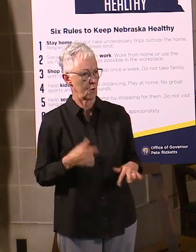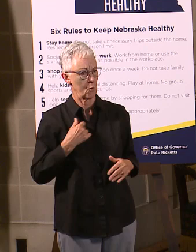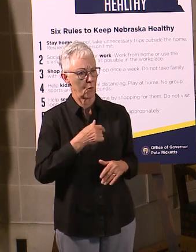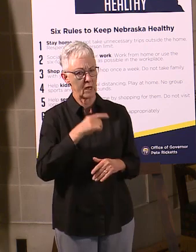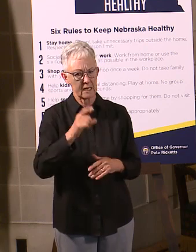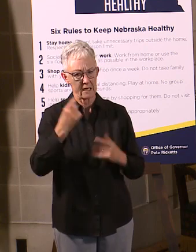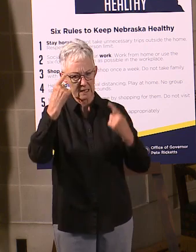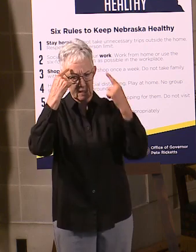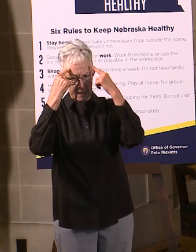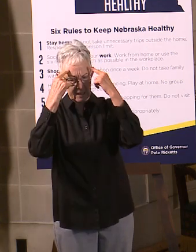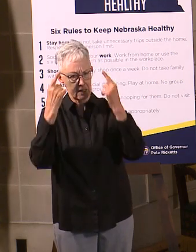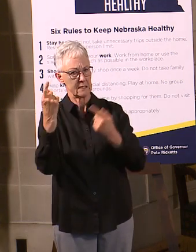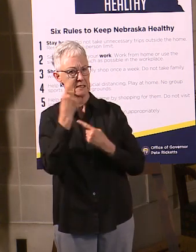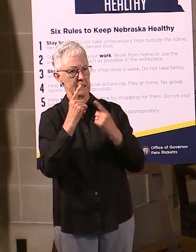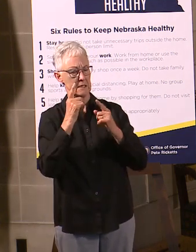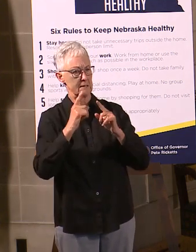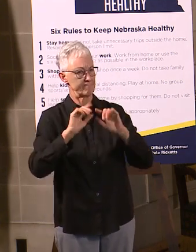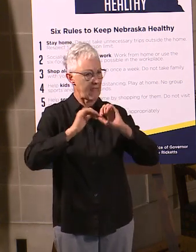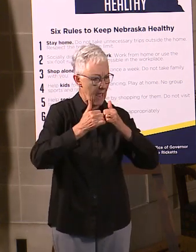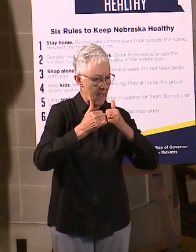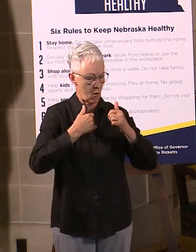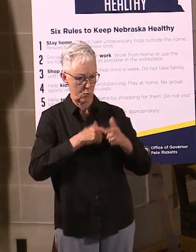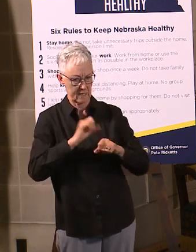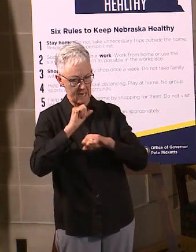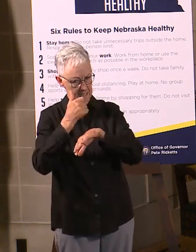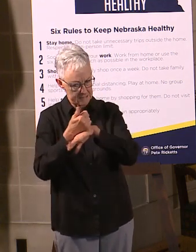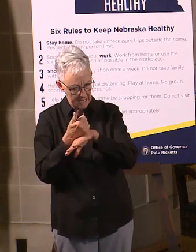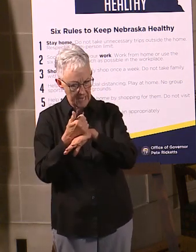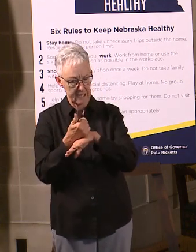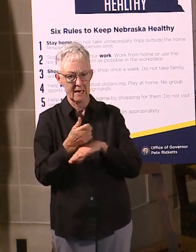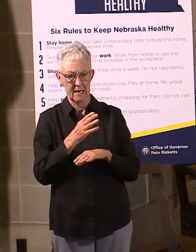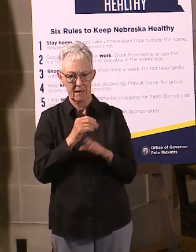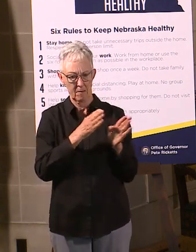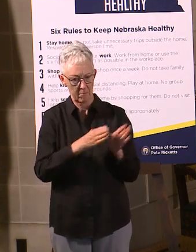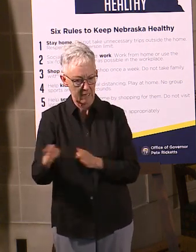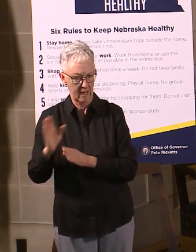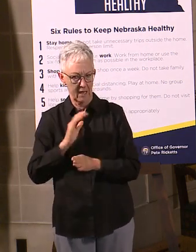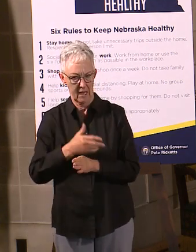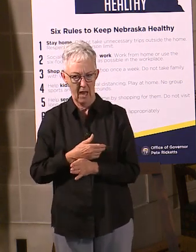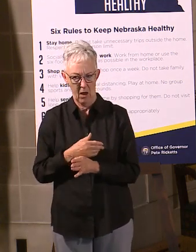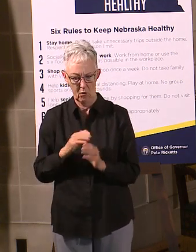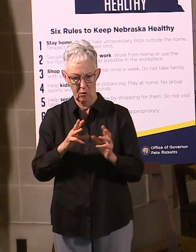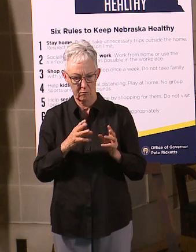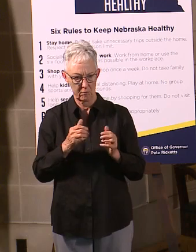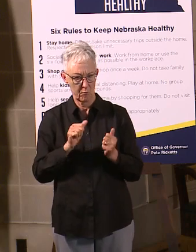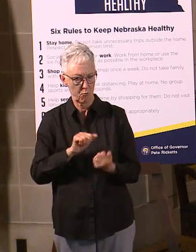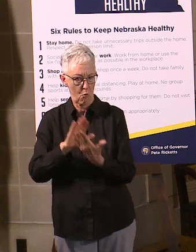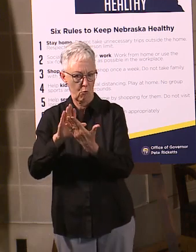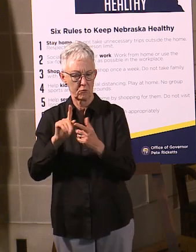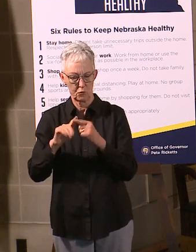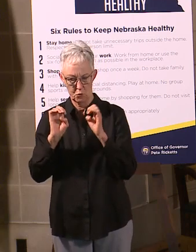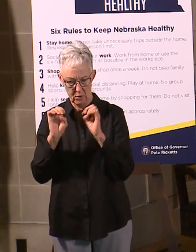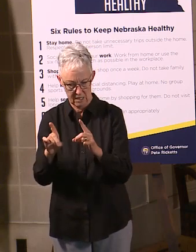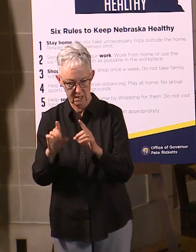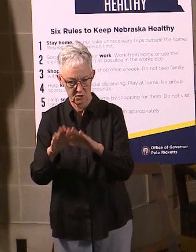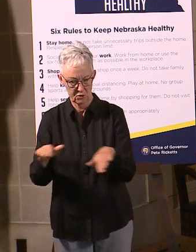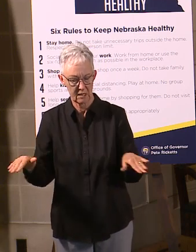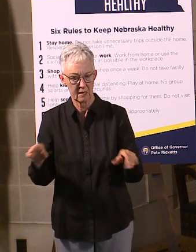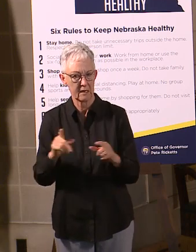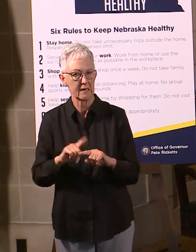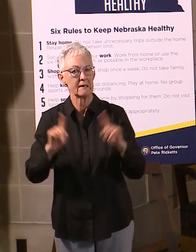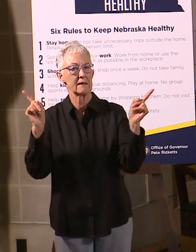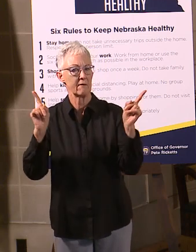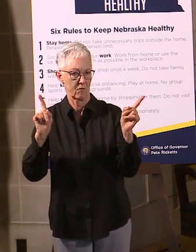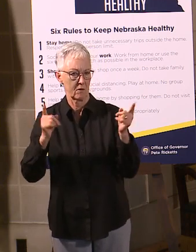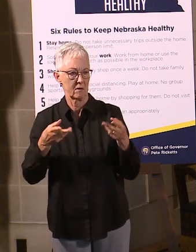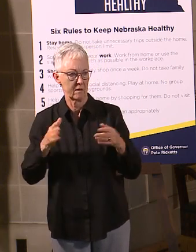innovations that may take place in this moment in time. We really do want to be able to start thinking about summer learning. You know, we're not yet at